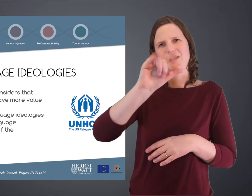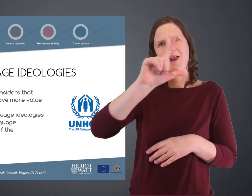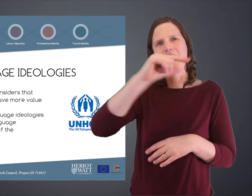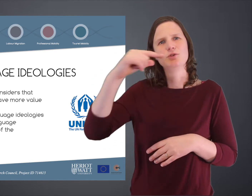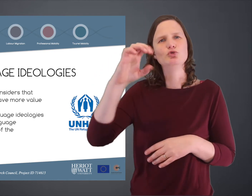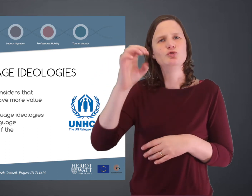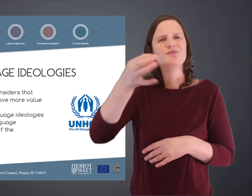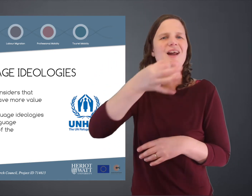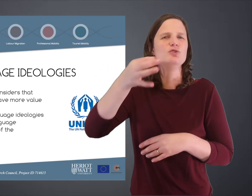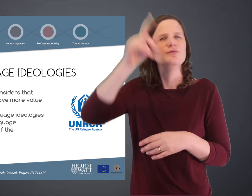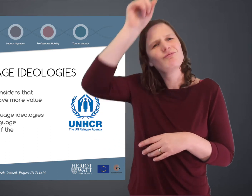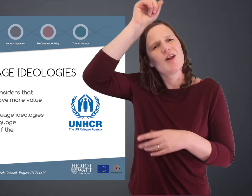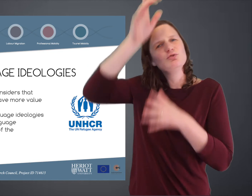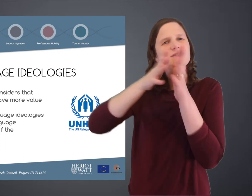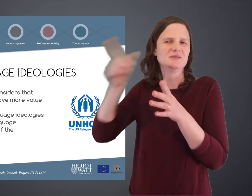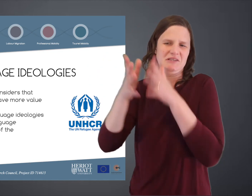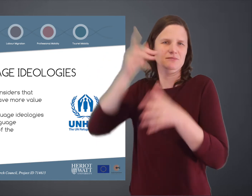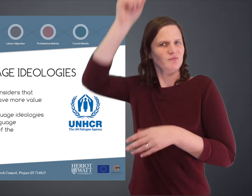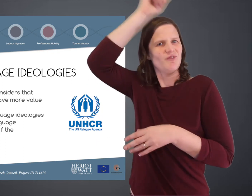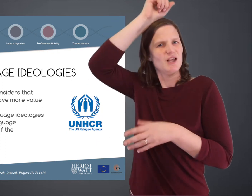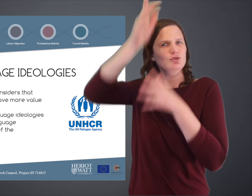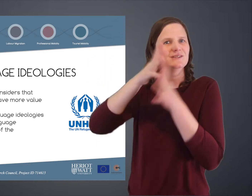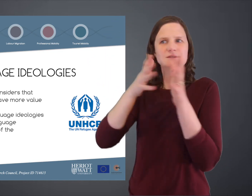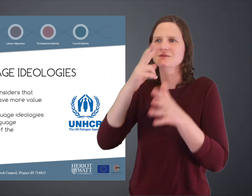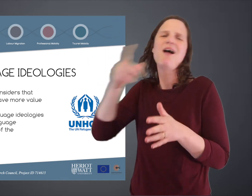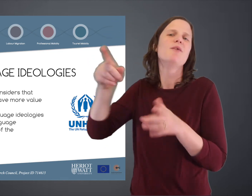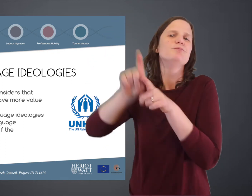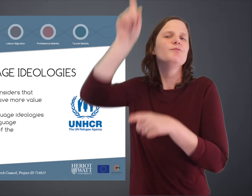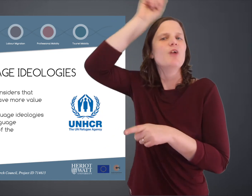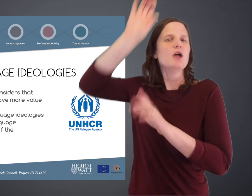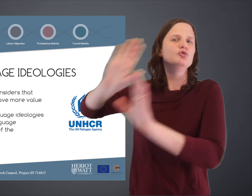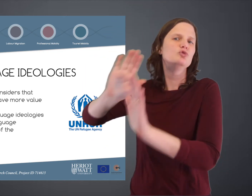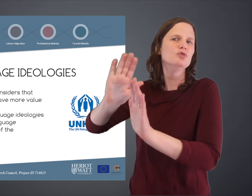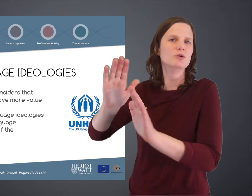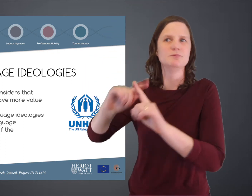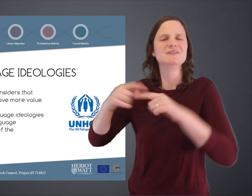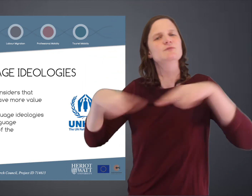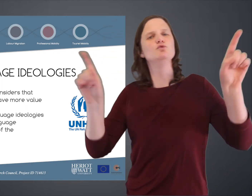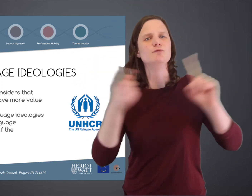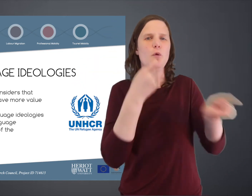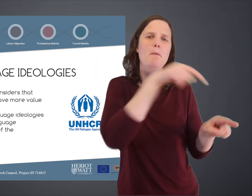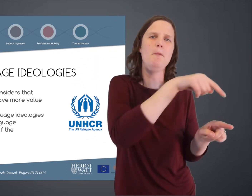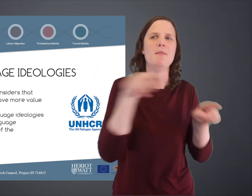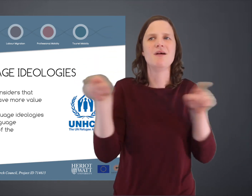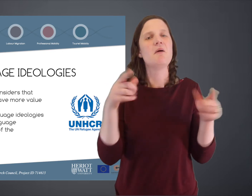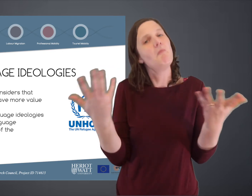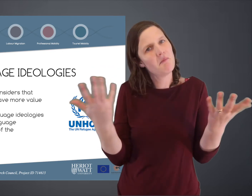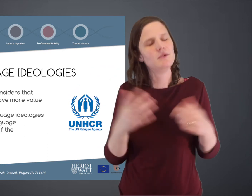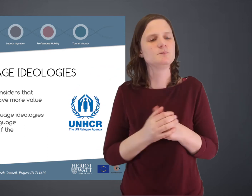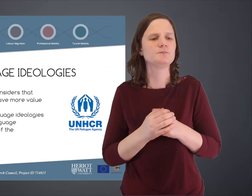their home sign languages as being village sign languages, village signing. This is their sign for village. And they viewed them as quite